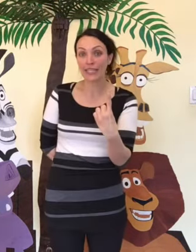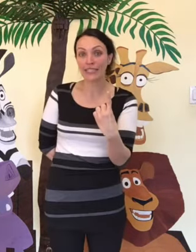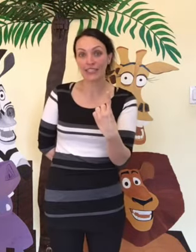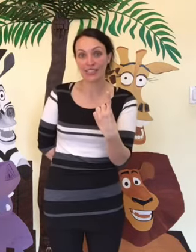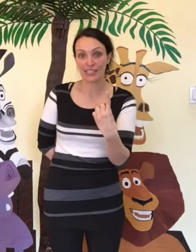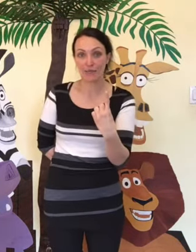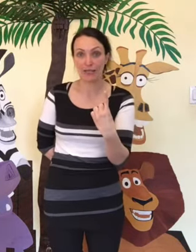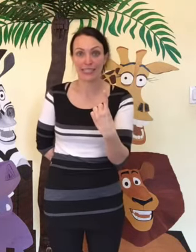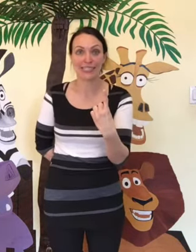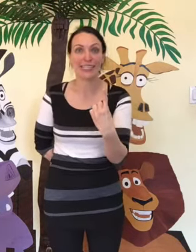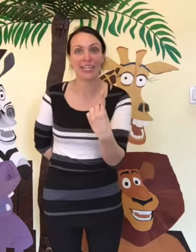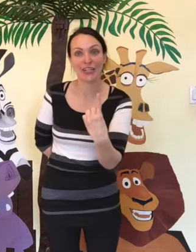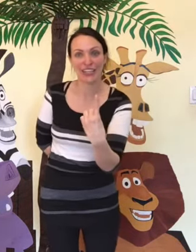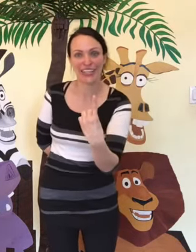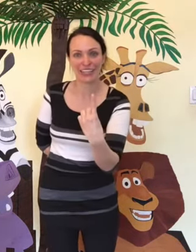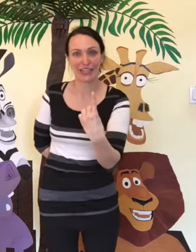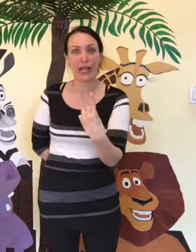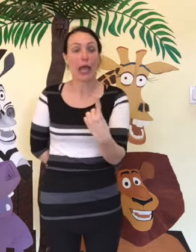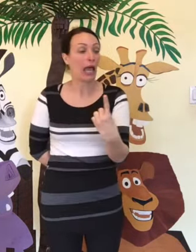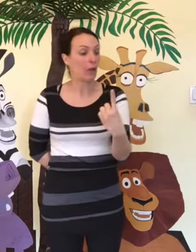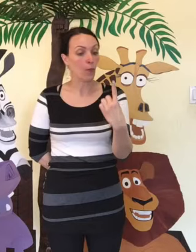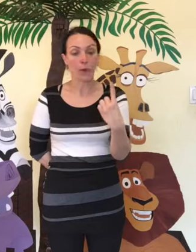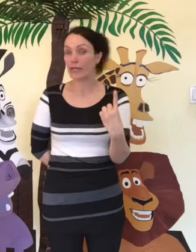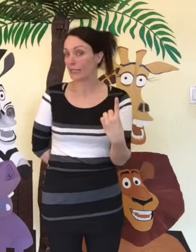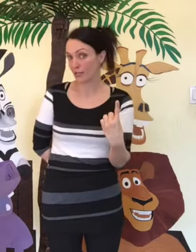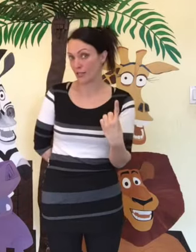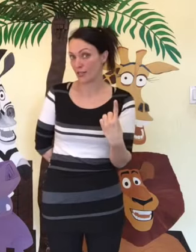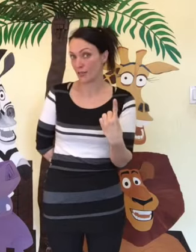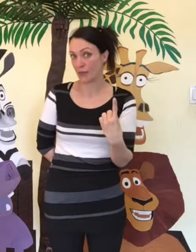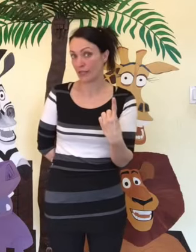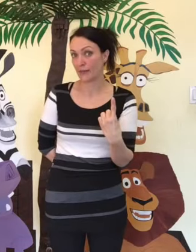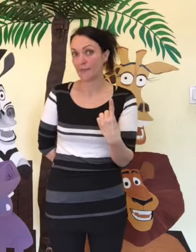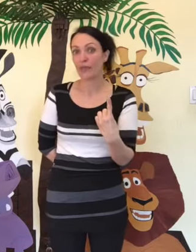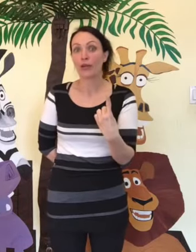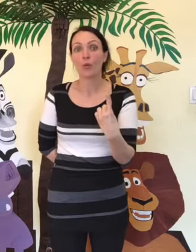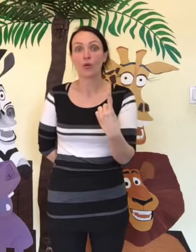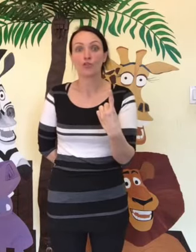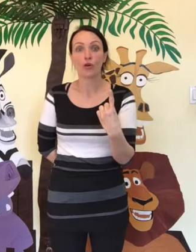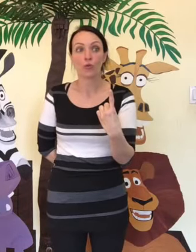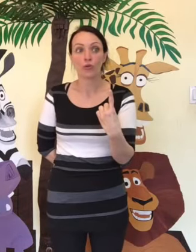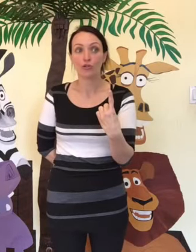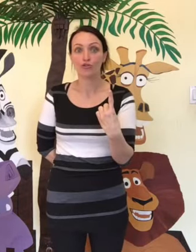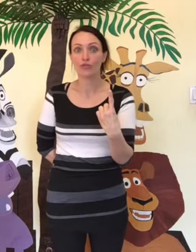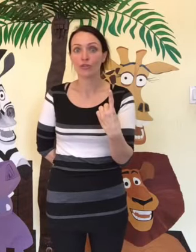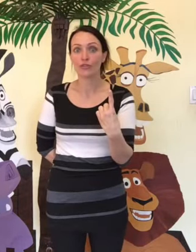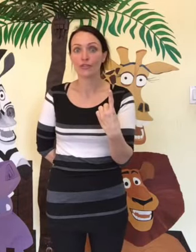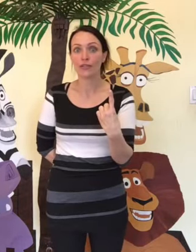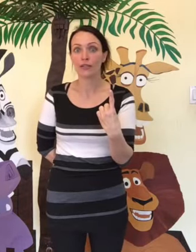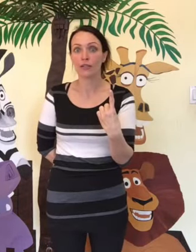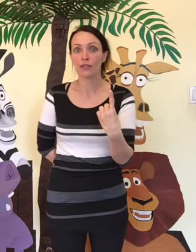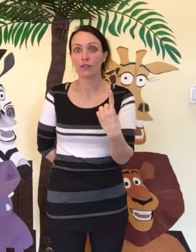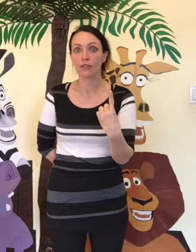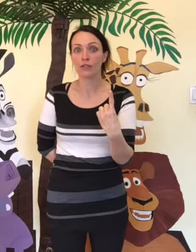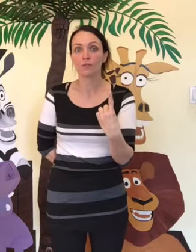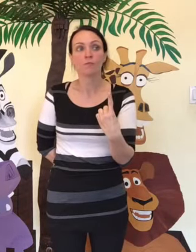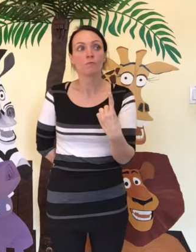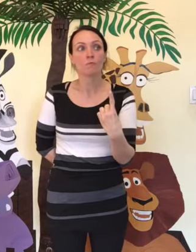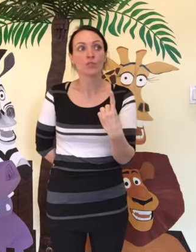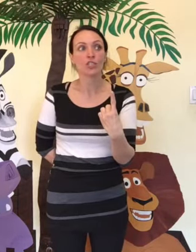little Easter bunny bunny sitting on a hill. One little Easter bunny was oh so still. She